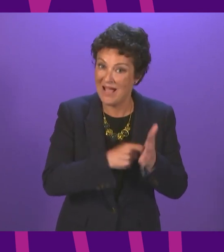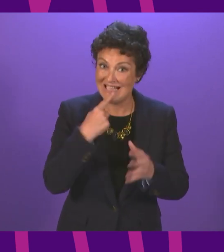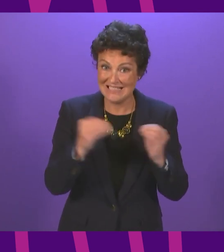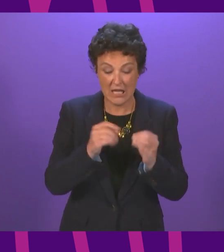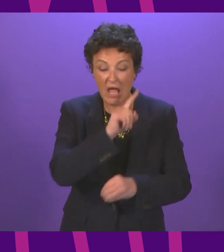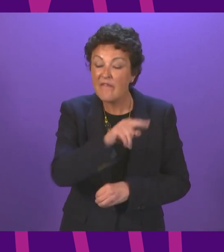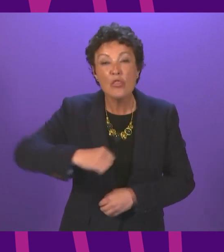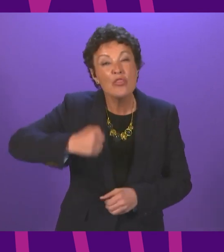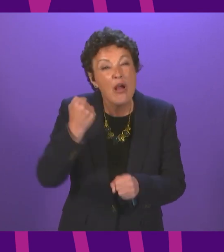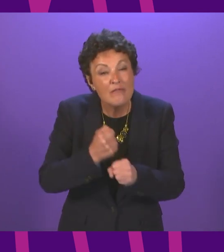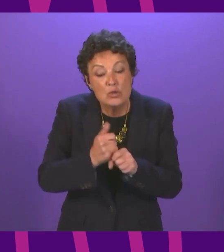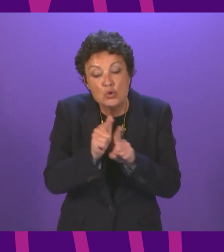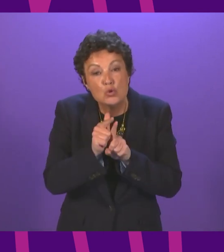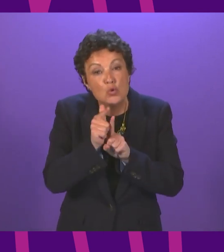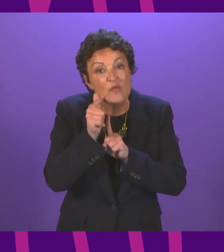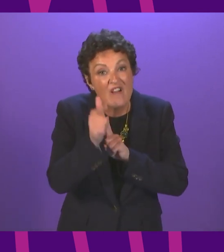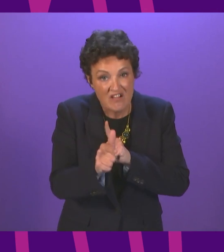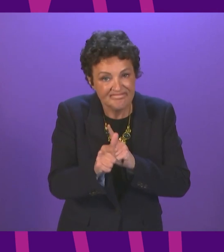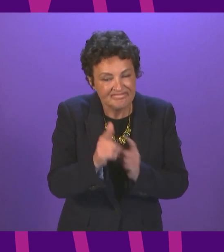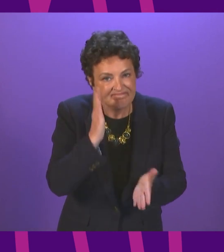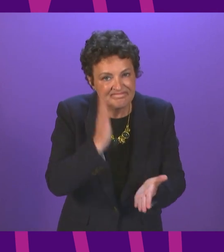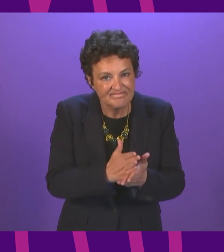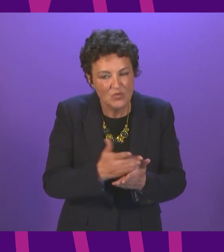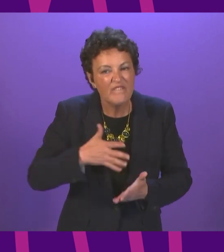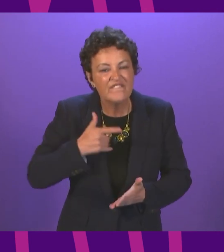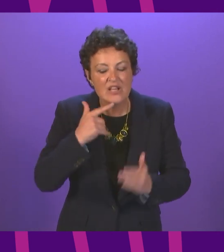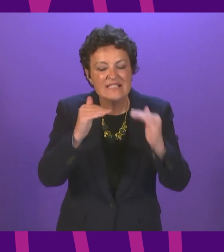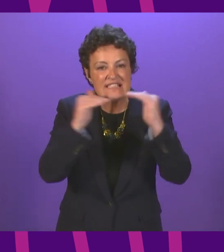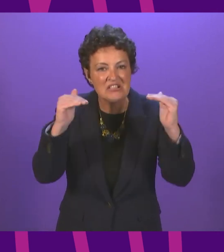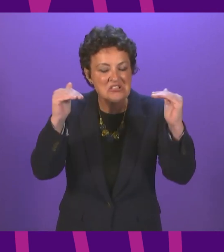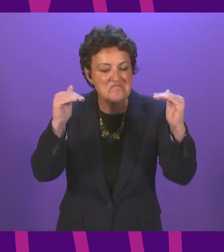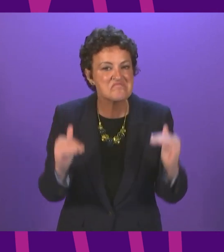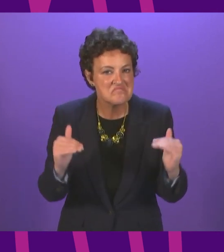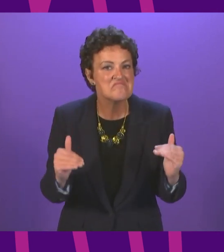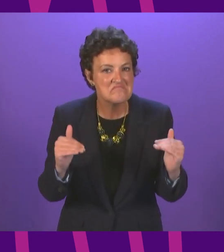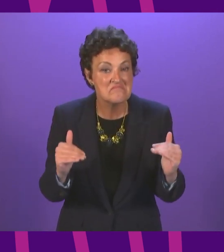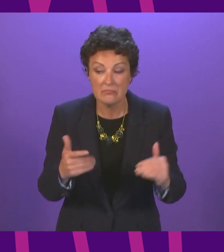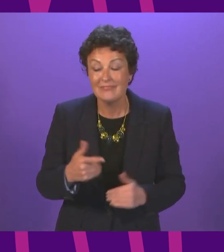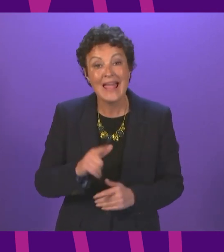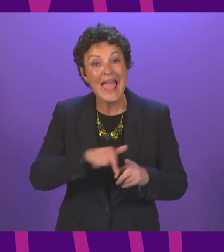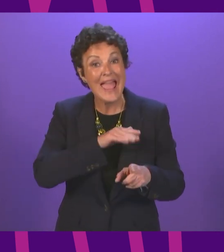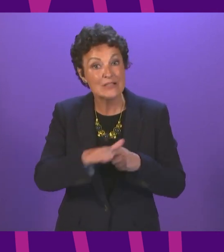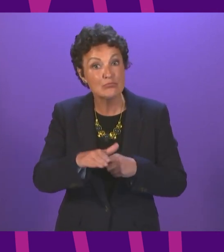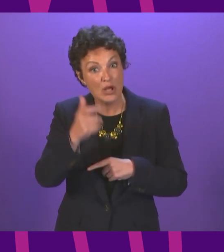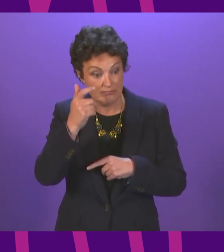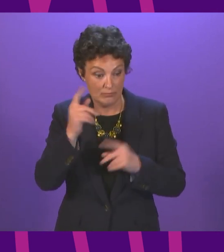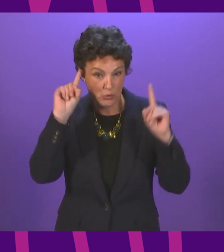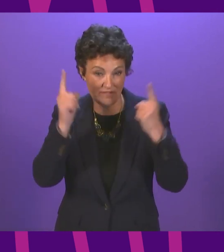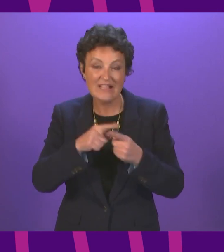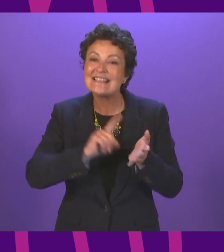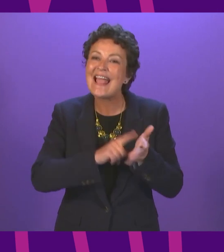the Government go too far, we will see a fall in standards. And Edinburgh University Professor Lindsay Patterson said,